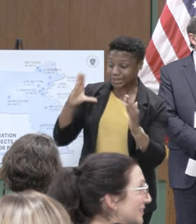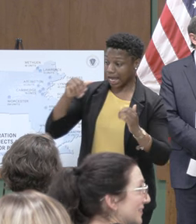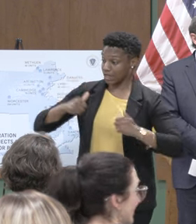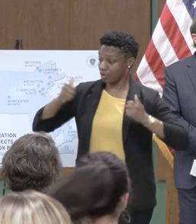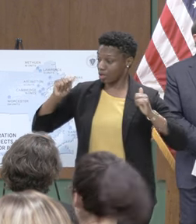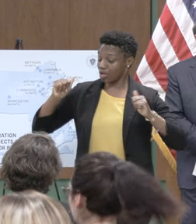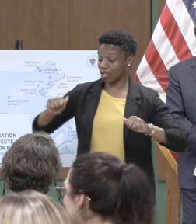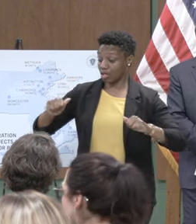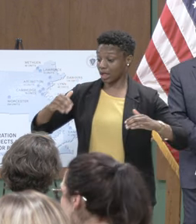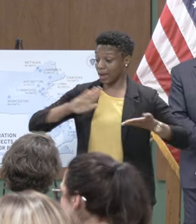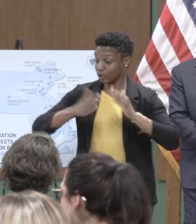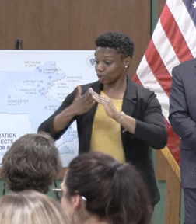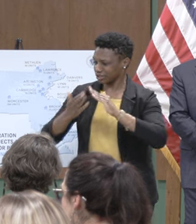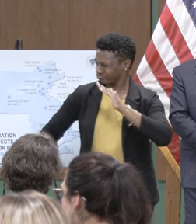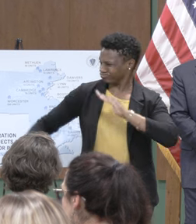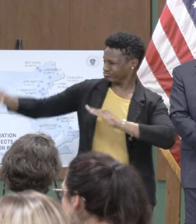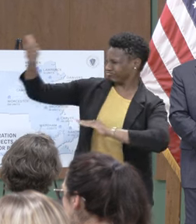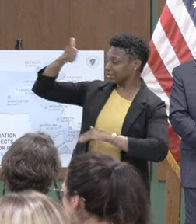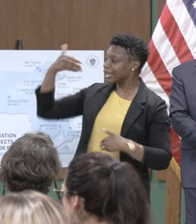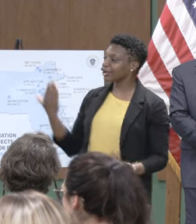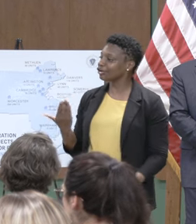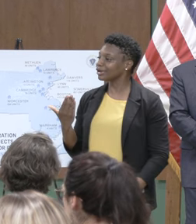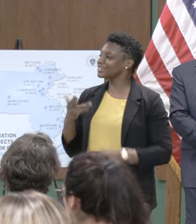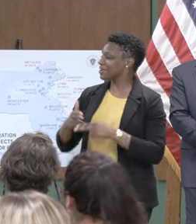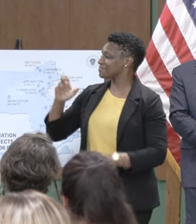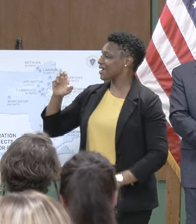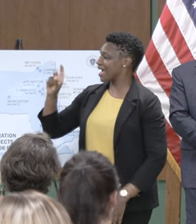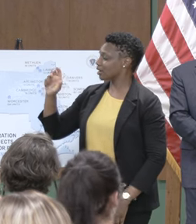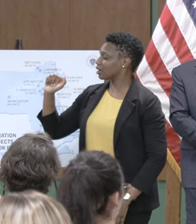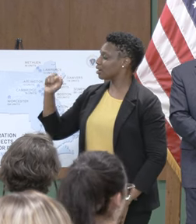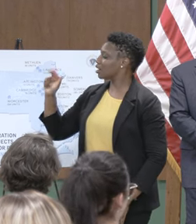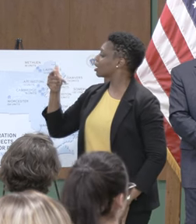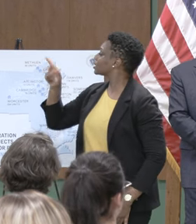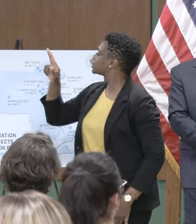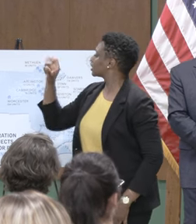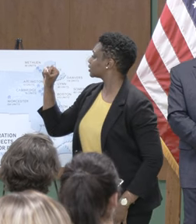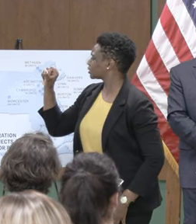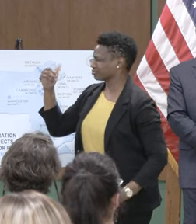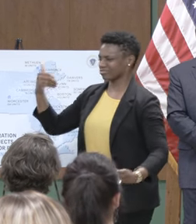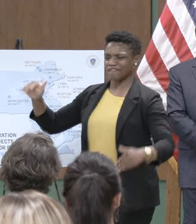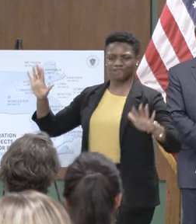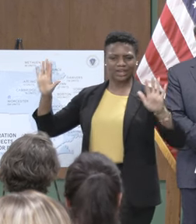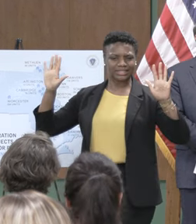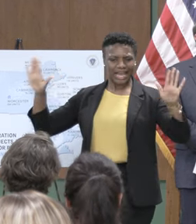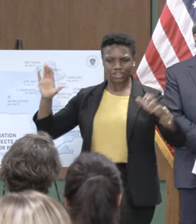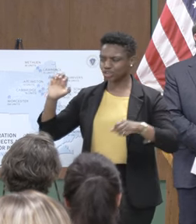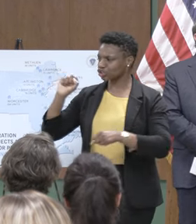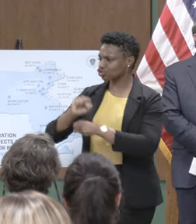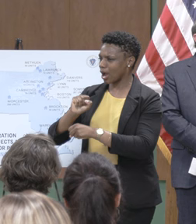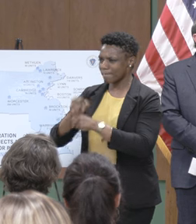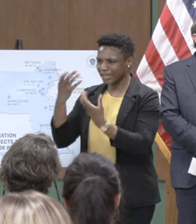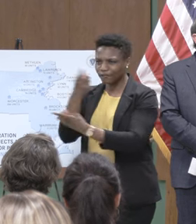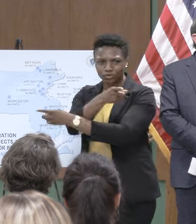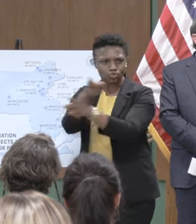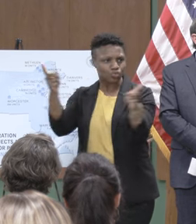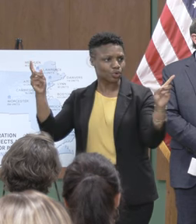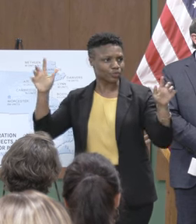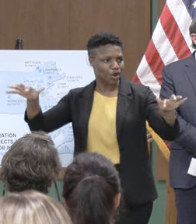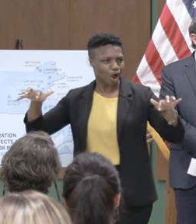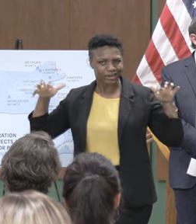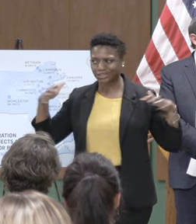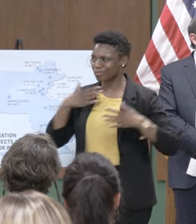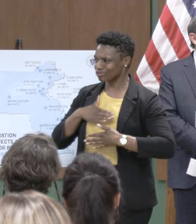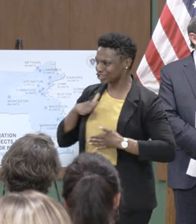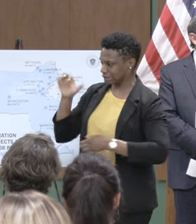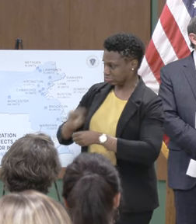Communities and at Augustus and his team have done a fantastic job many who are in the audience here today we appreciate